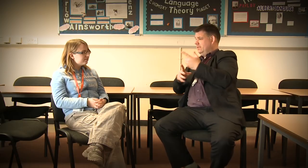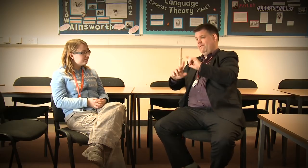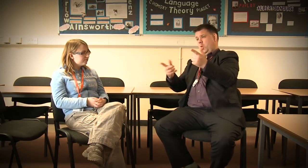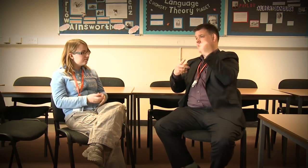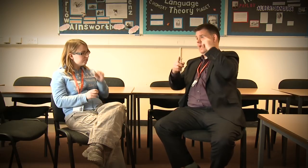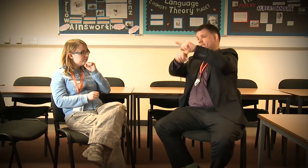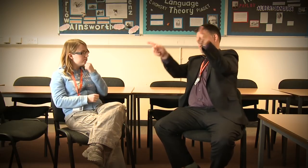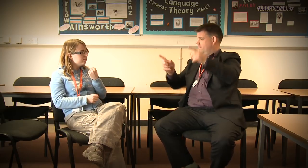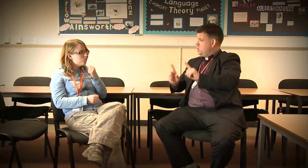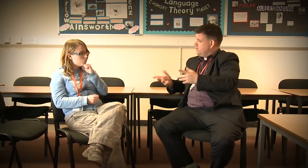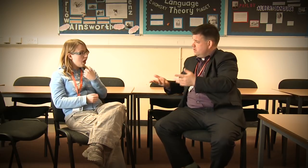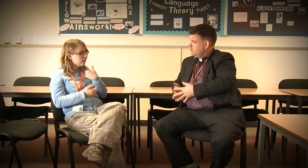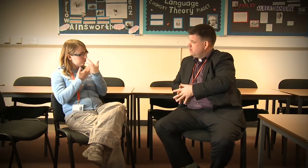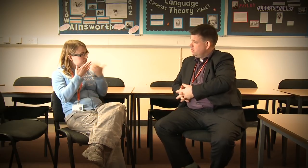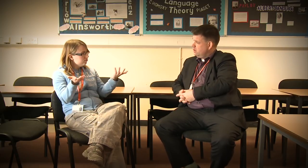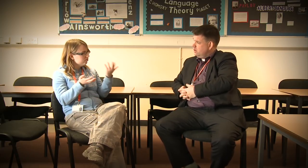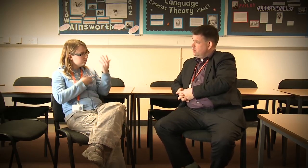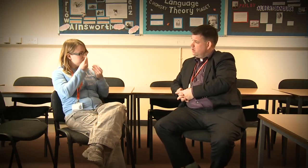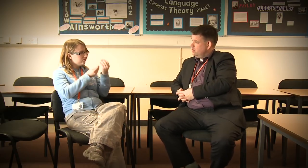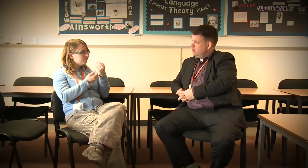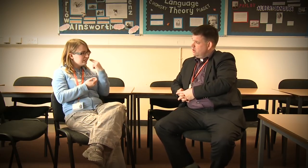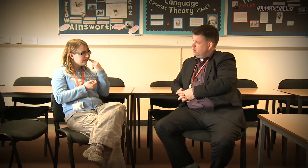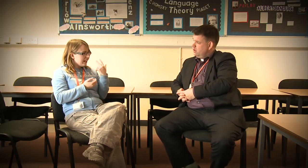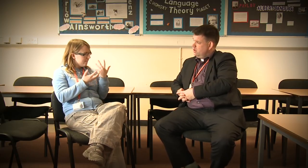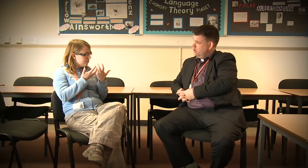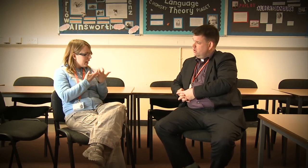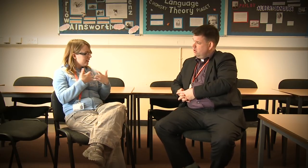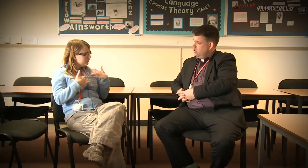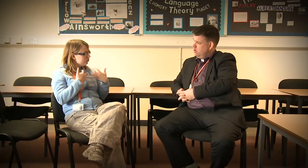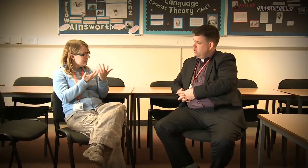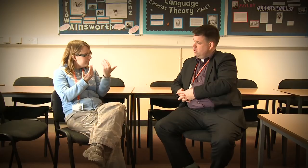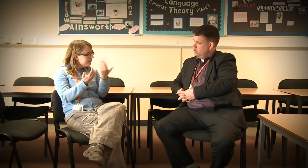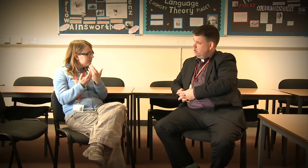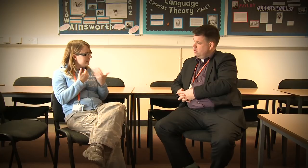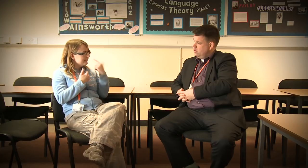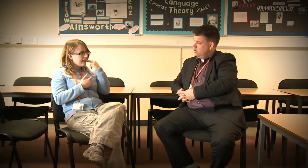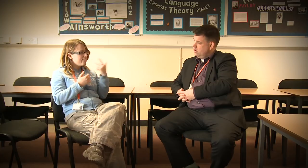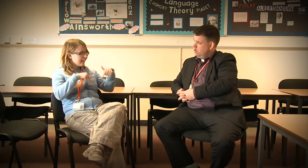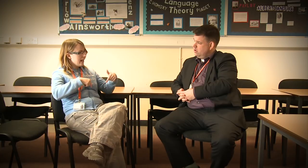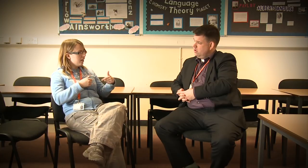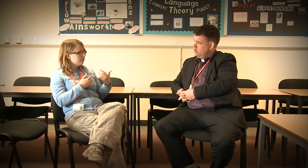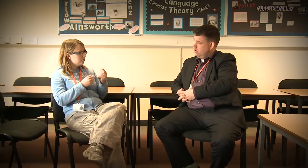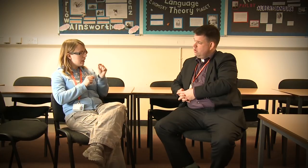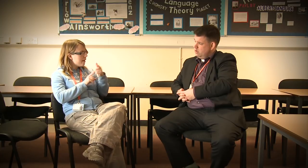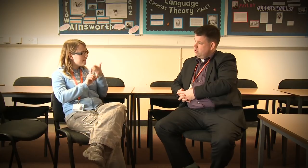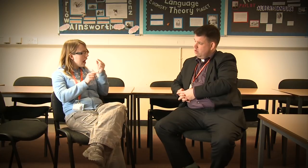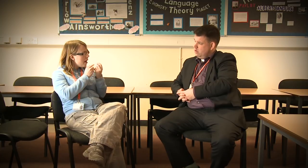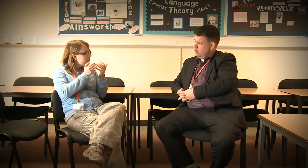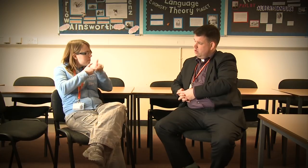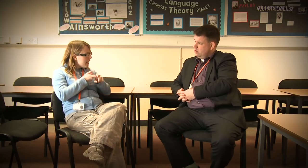The Institute respects the learners. I would like deaf people to feel they are welcome here. And to be assured they can rely on the tutors.